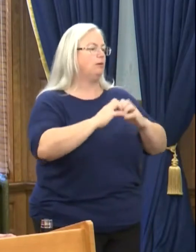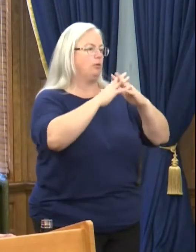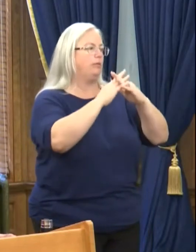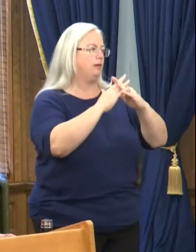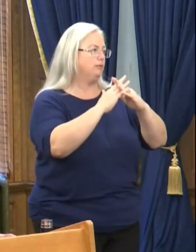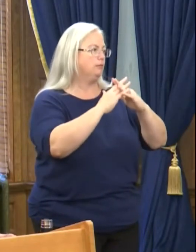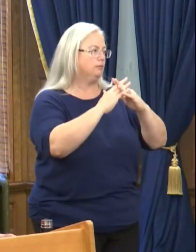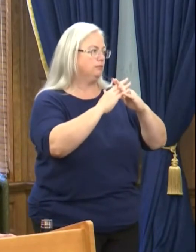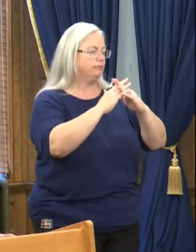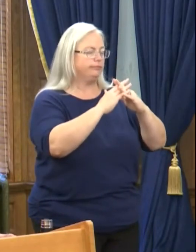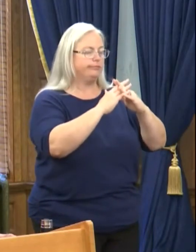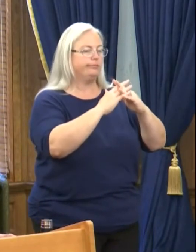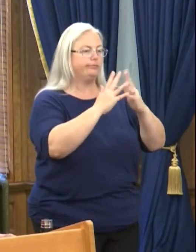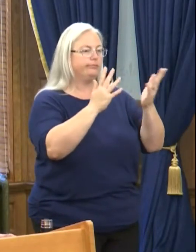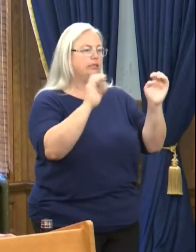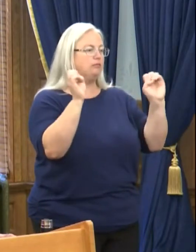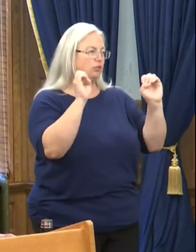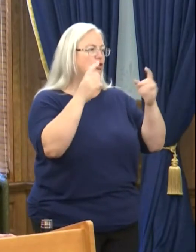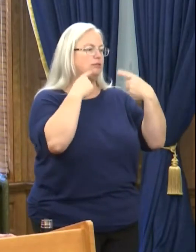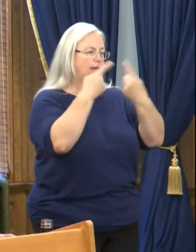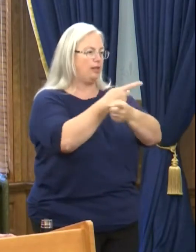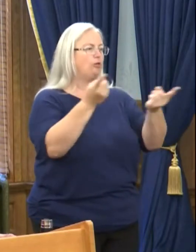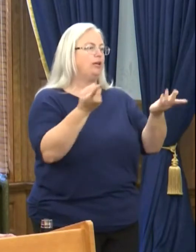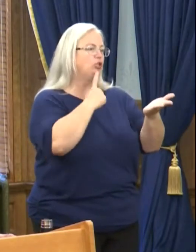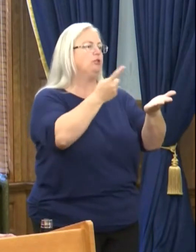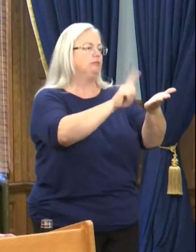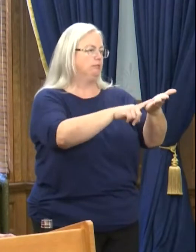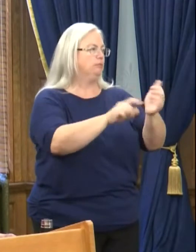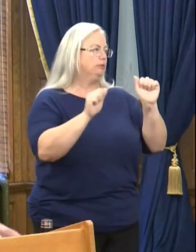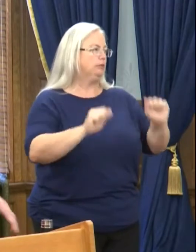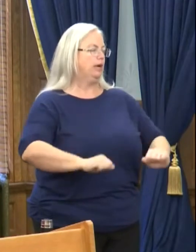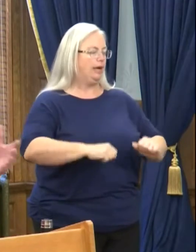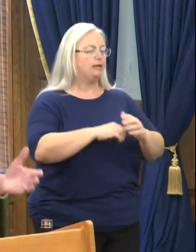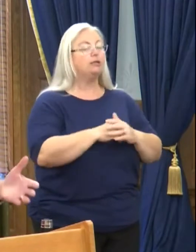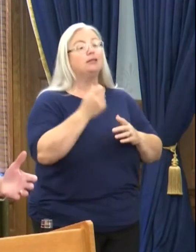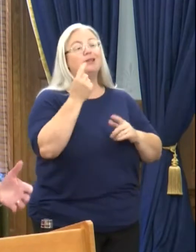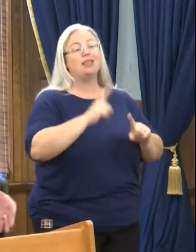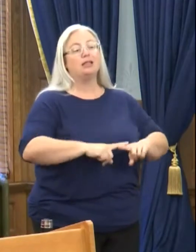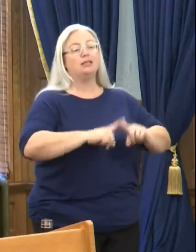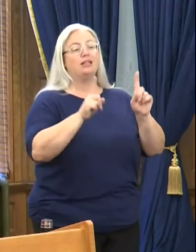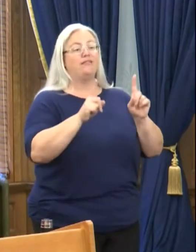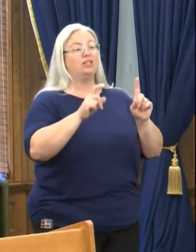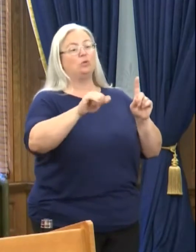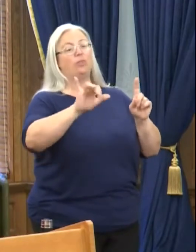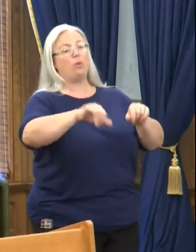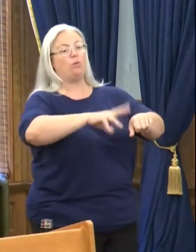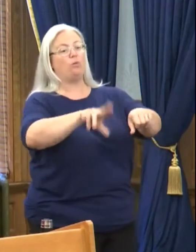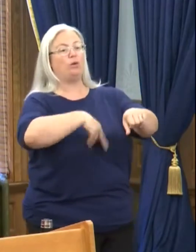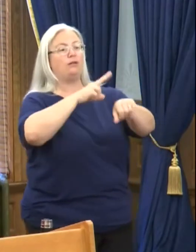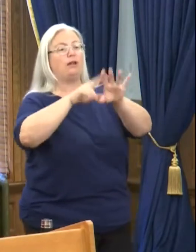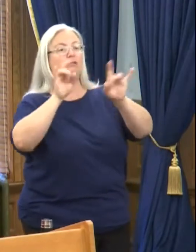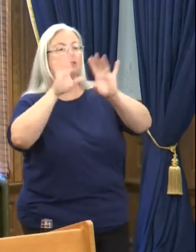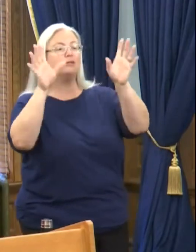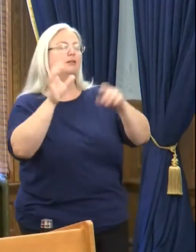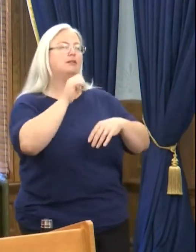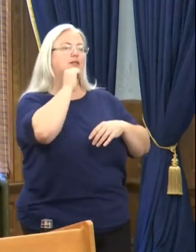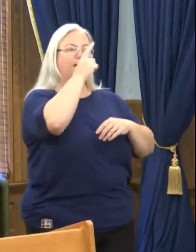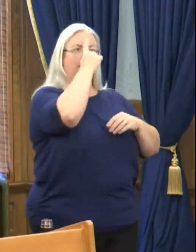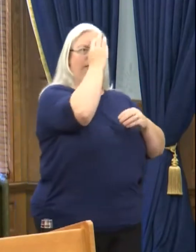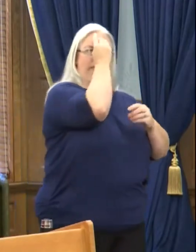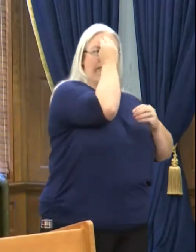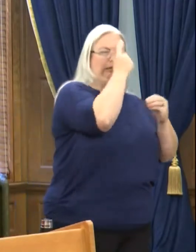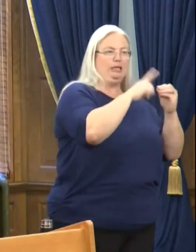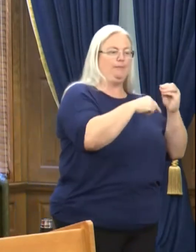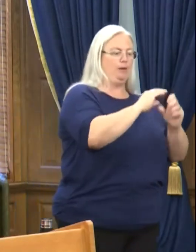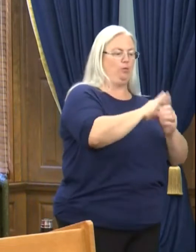the emergency declaration. You know, the difference with those and, you know, we're not thinking about one for anything